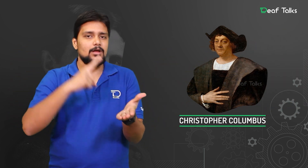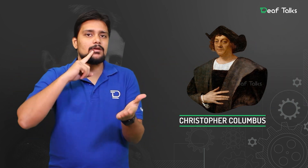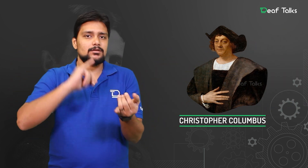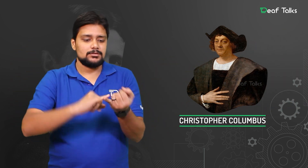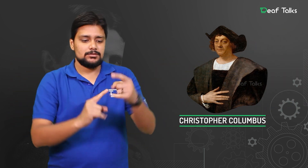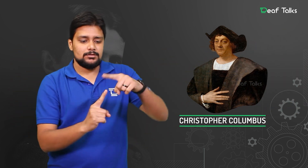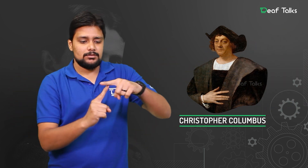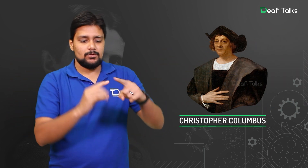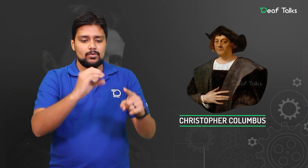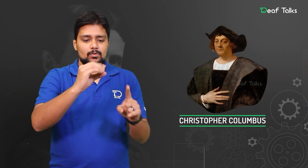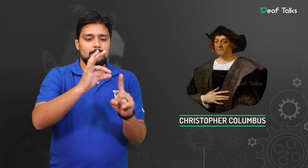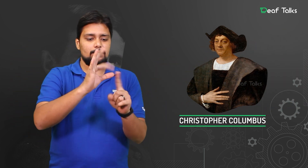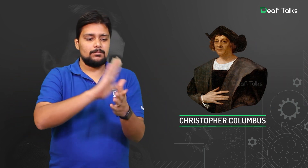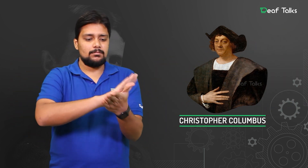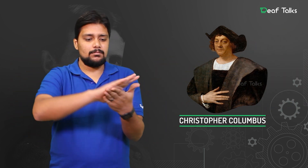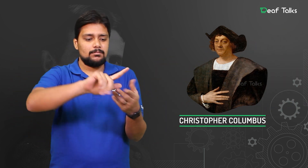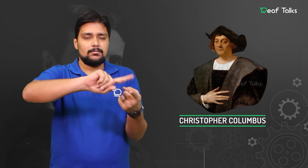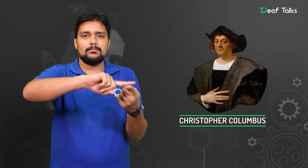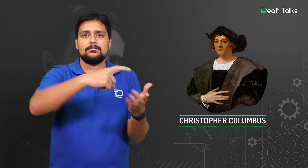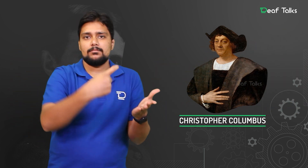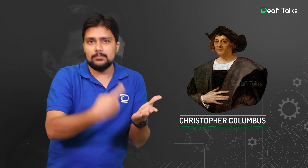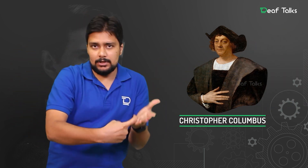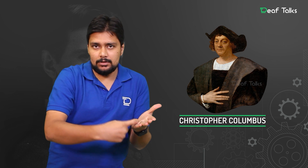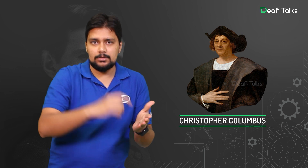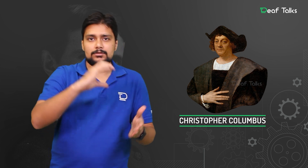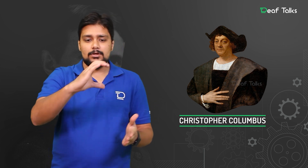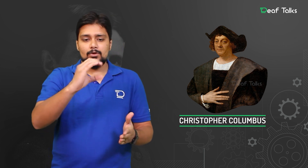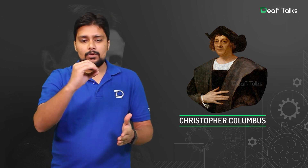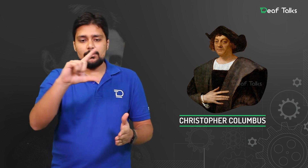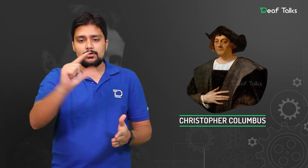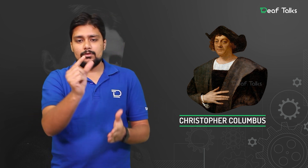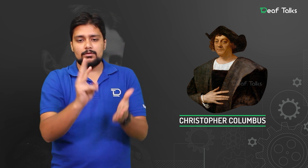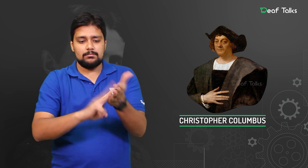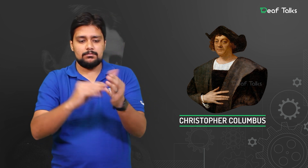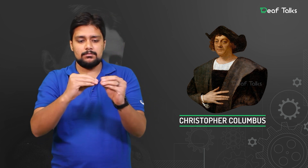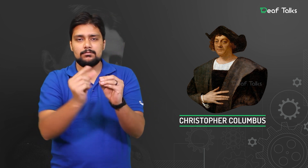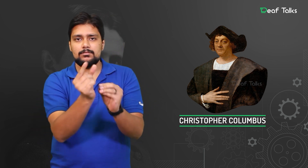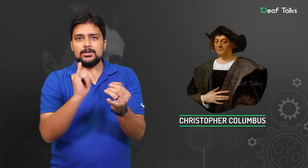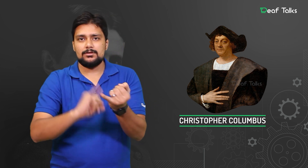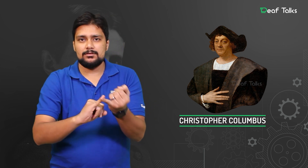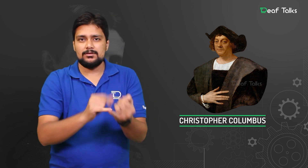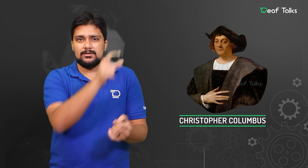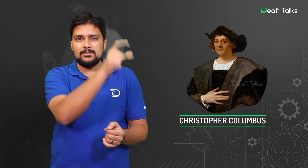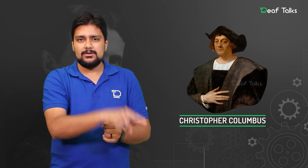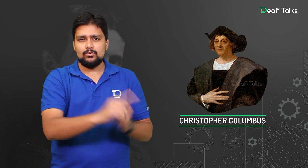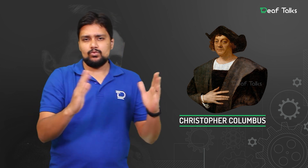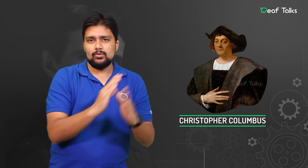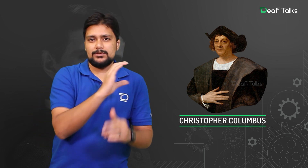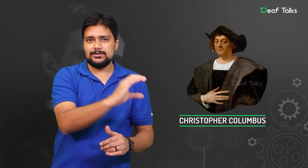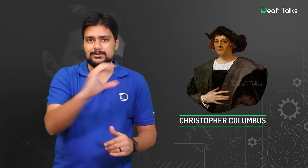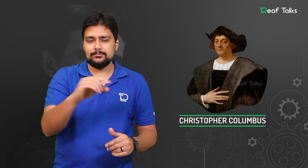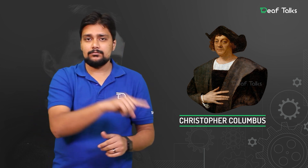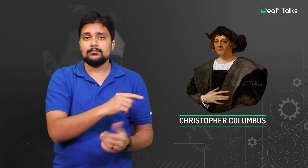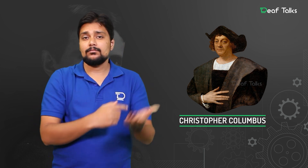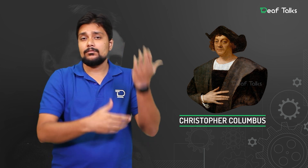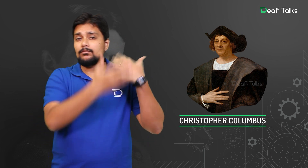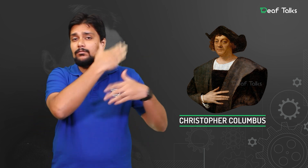The 400th anniversary of Christopher Columbus' discovery of America was ready to be celebrated.